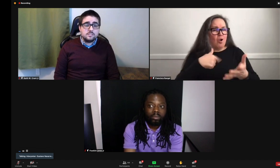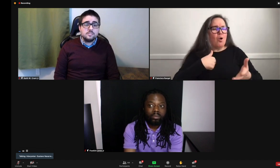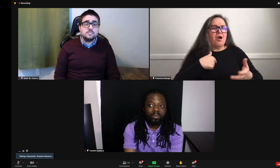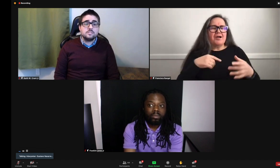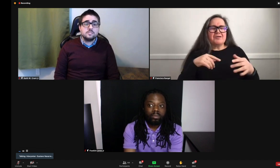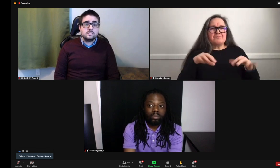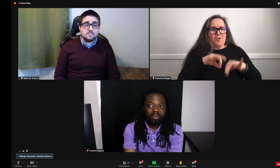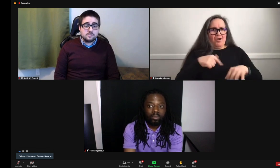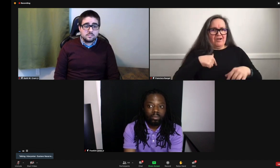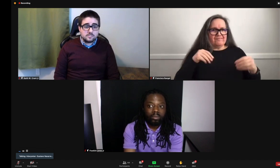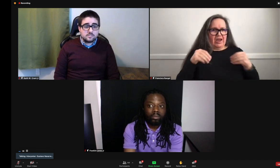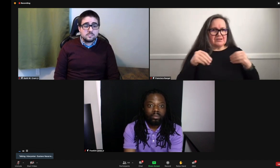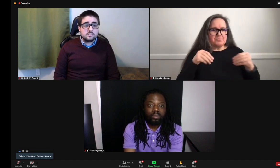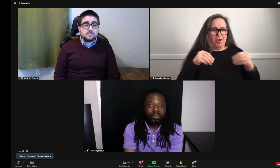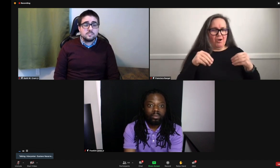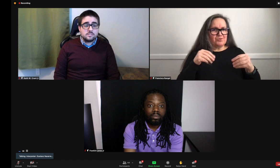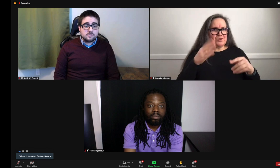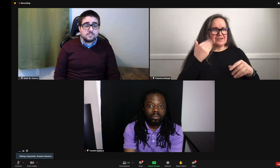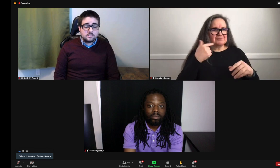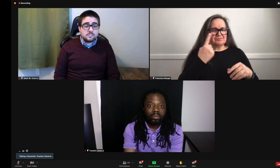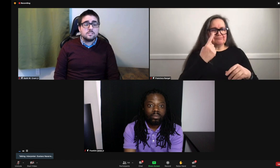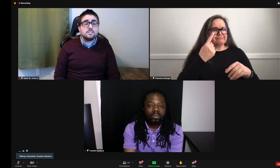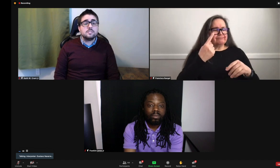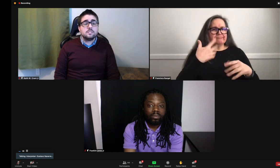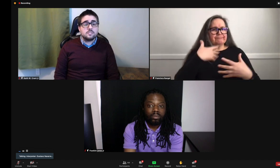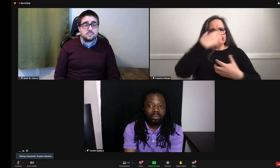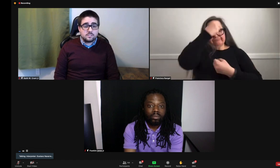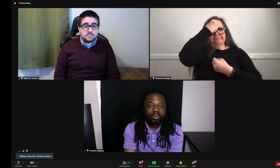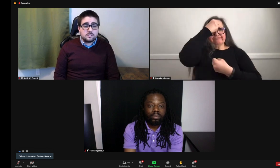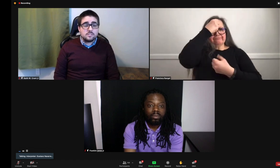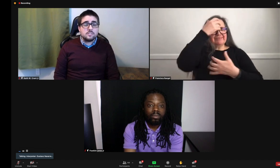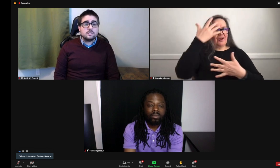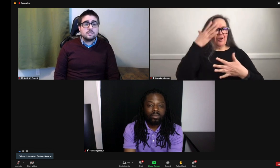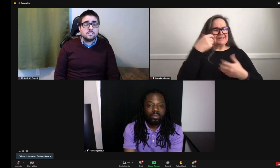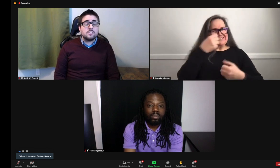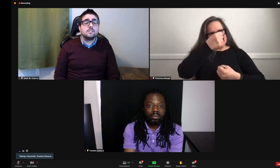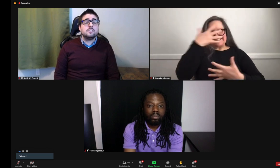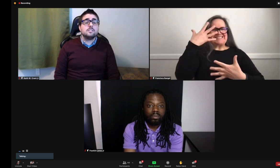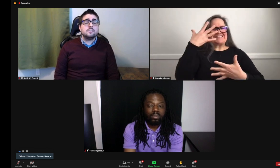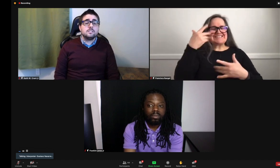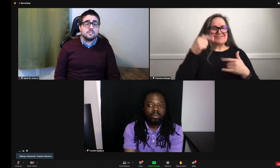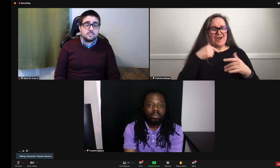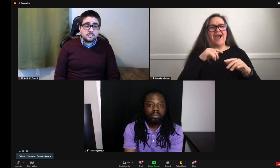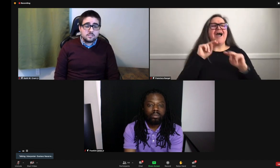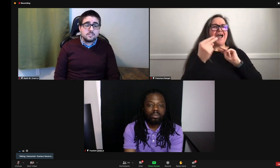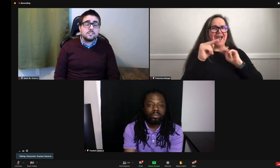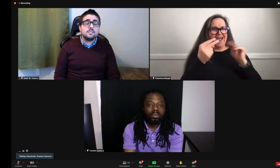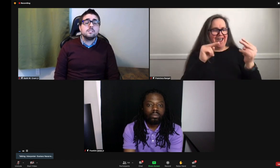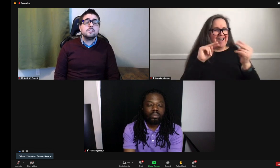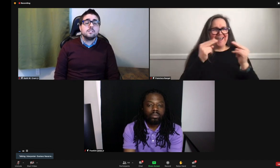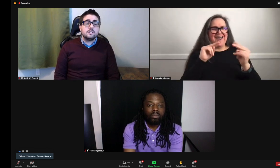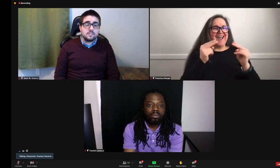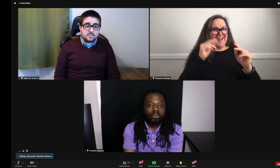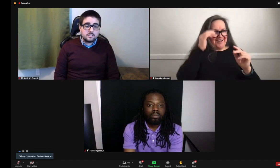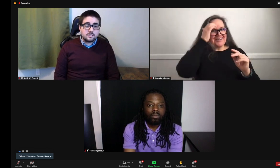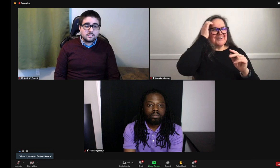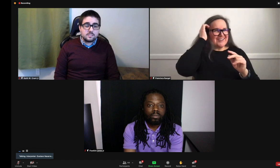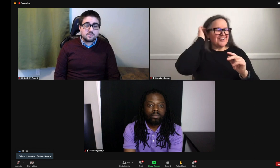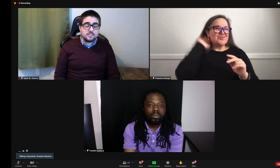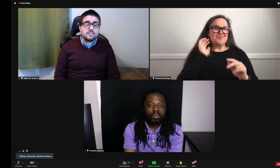process. I learned so much. I felt like for so long I was, my